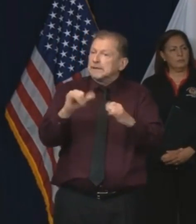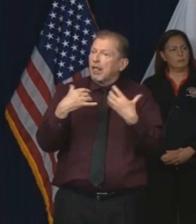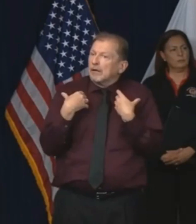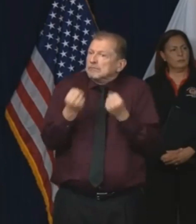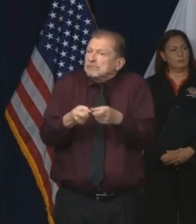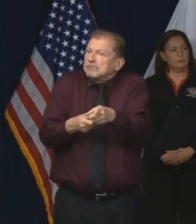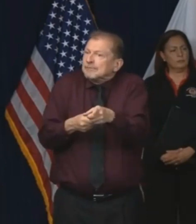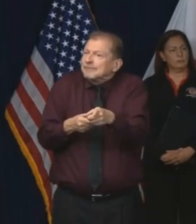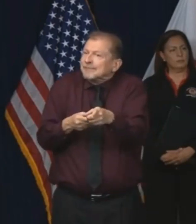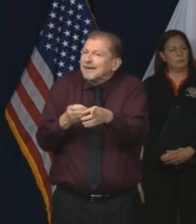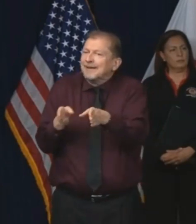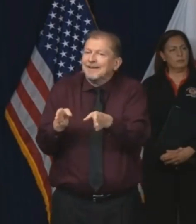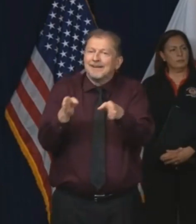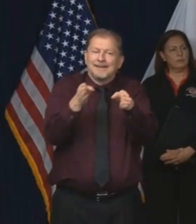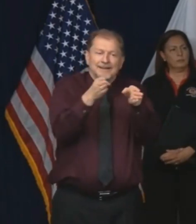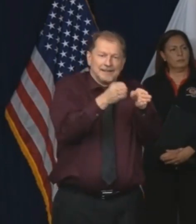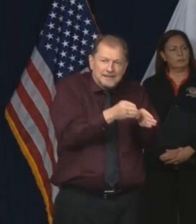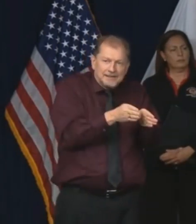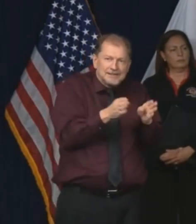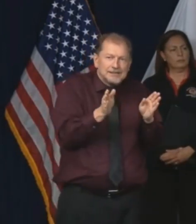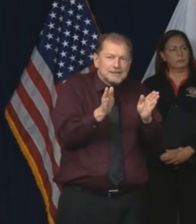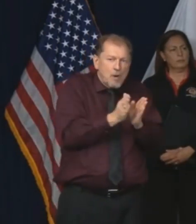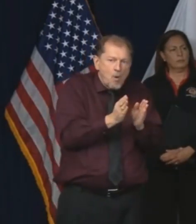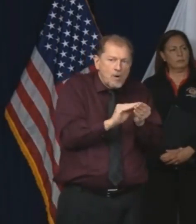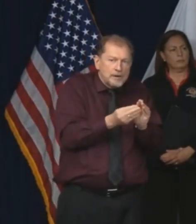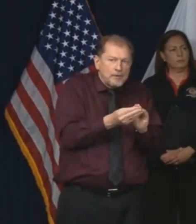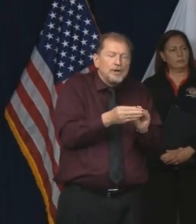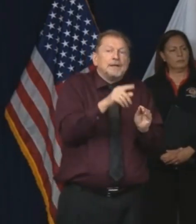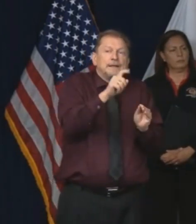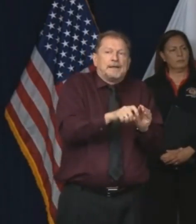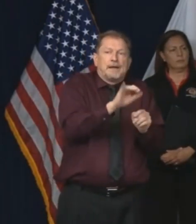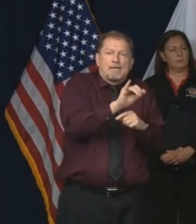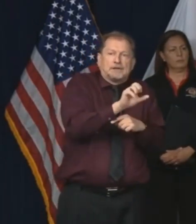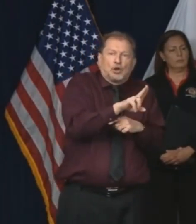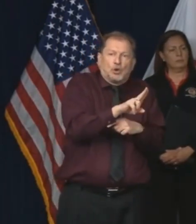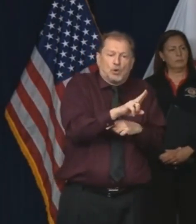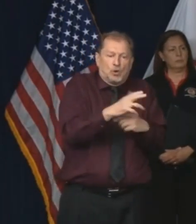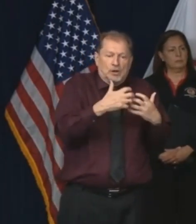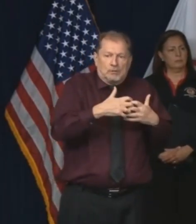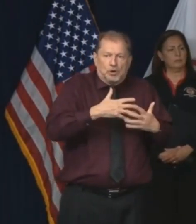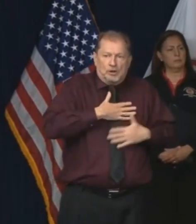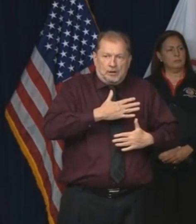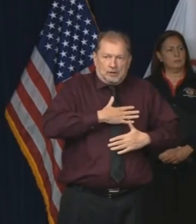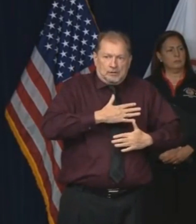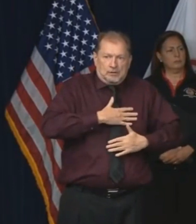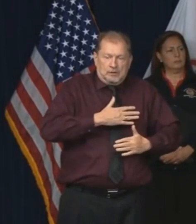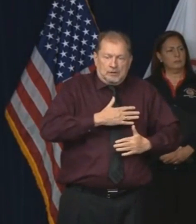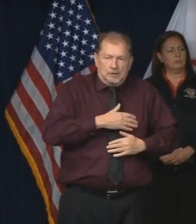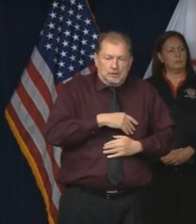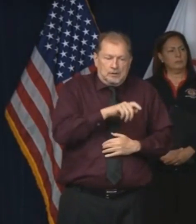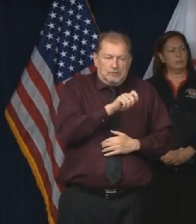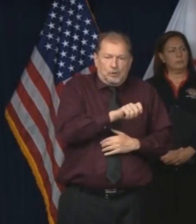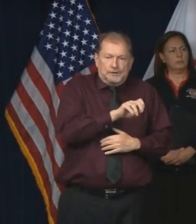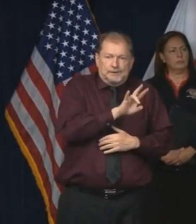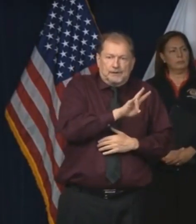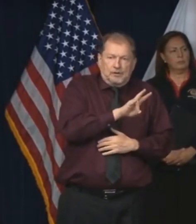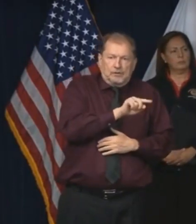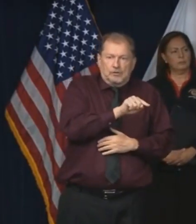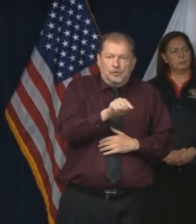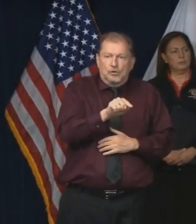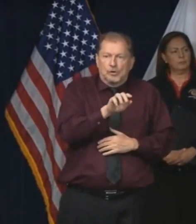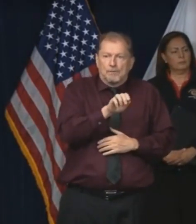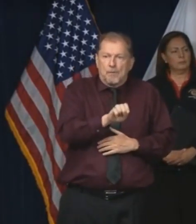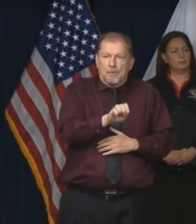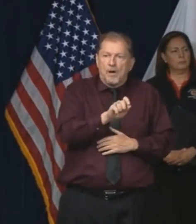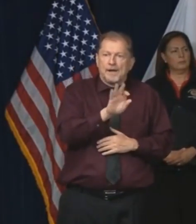require an ICU bed, a ventilator, etc. 0.7 to 0.9 percent,